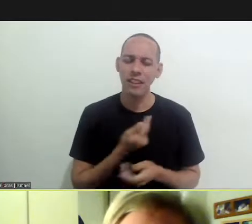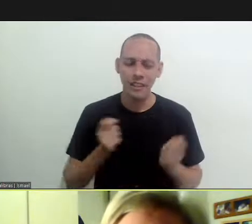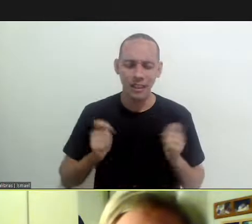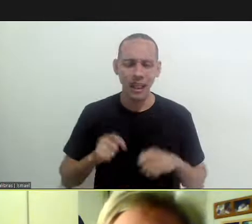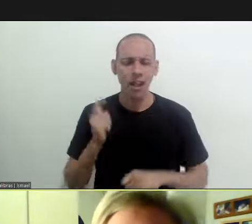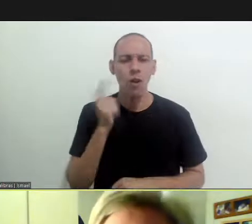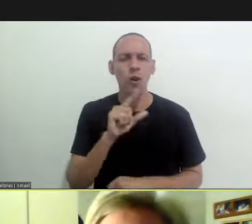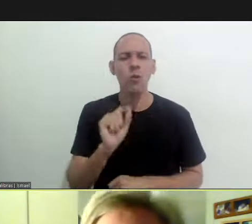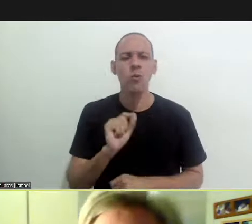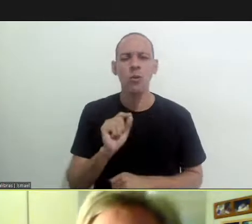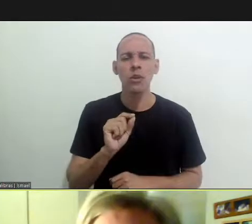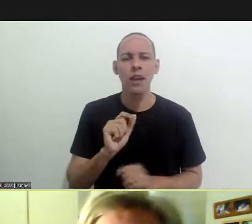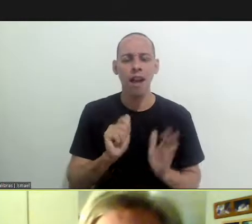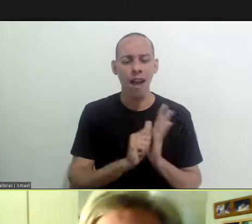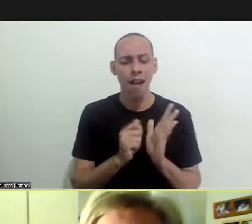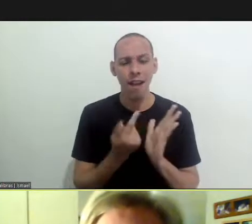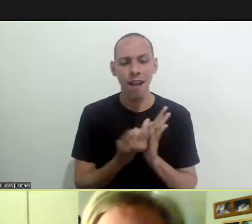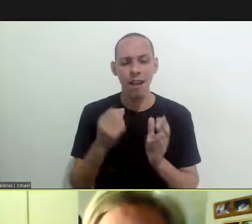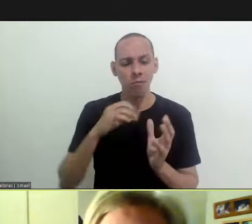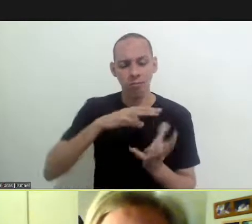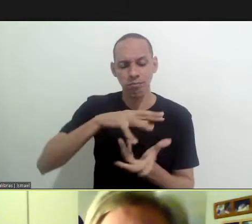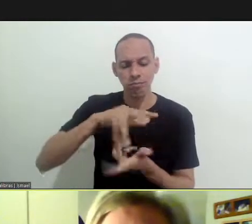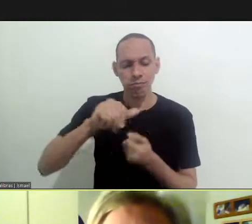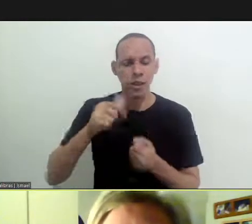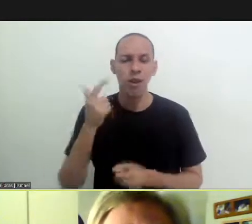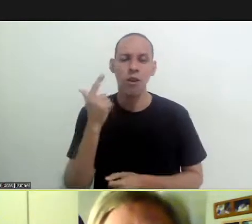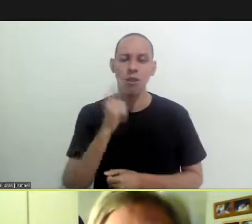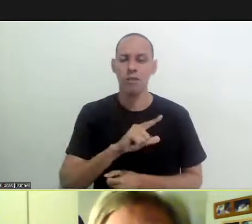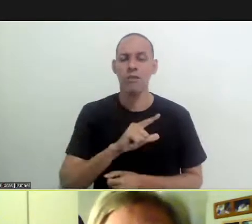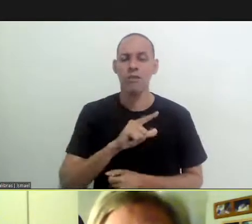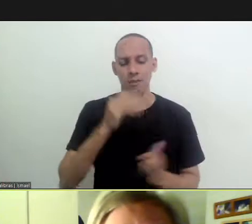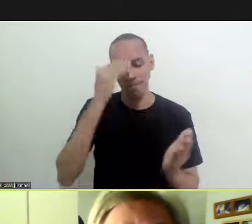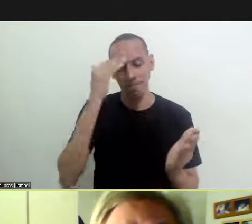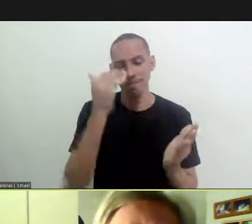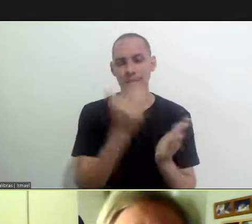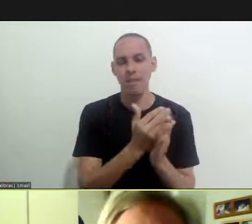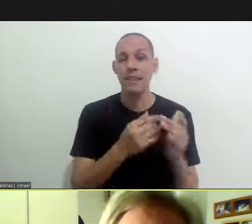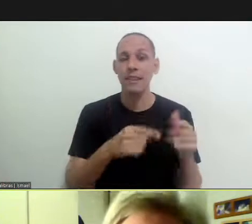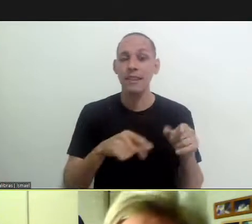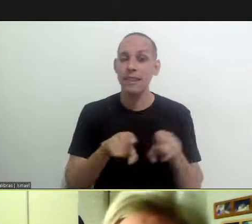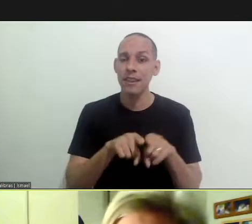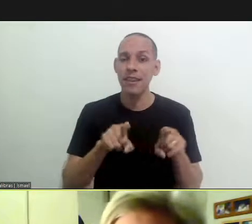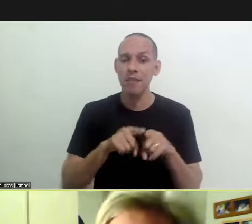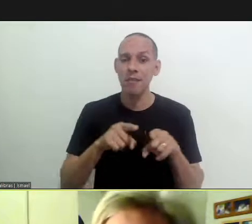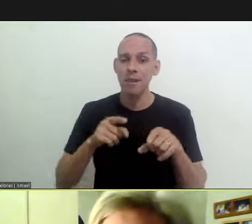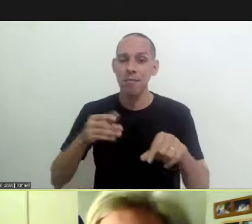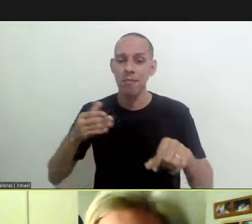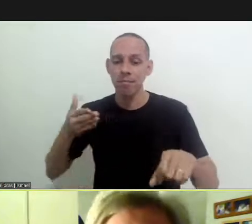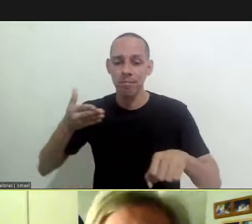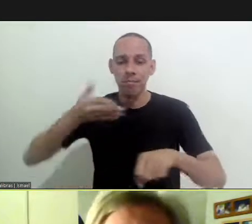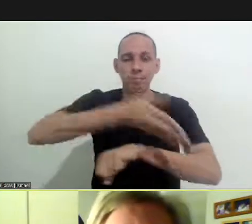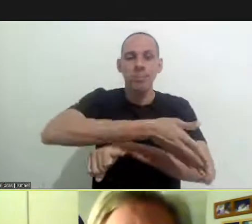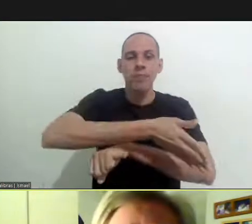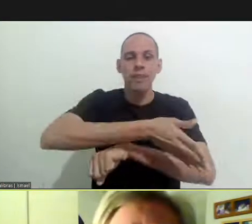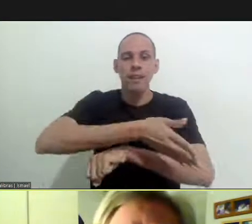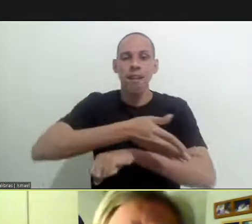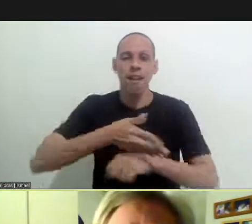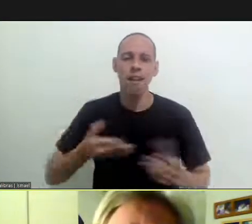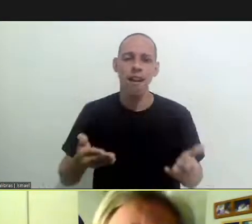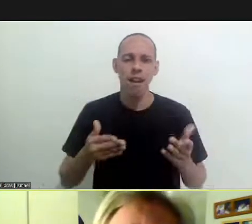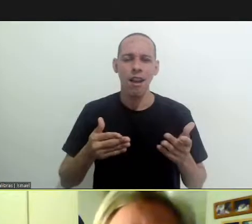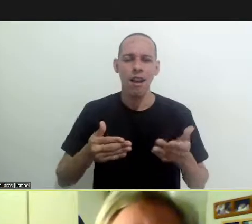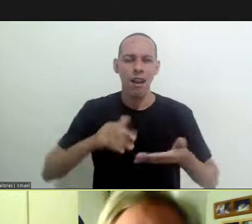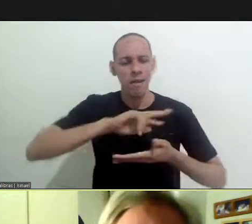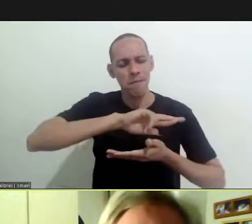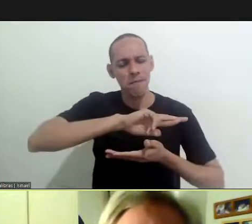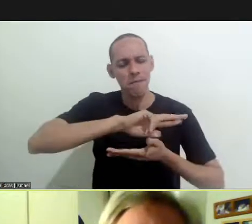saying that may we conclude this global agenda uh and that we may face